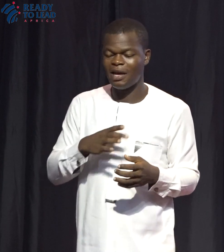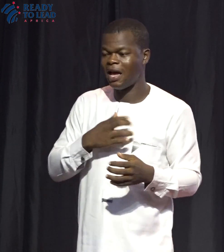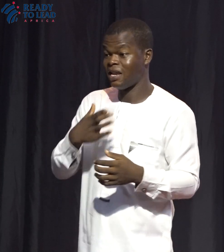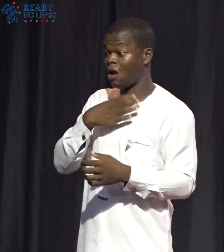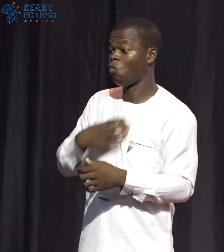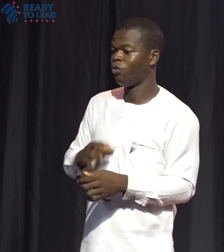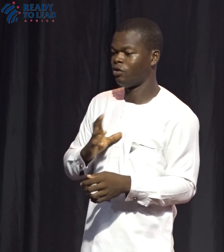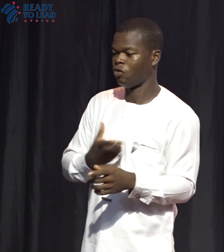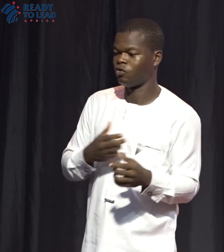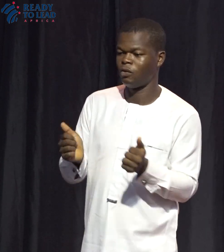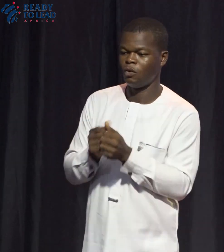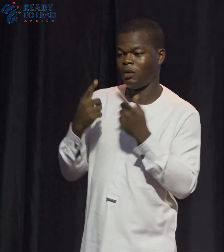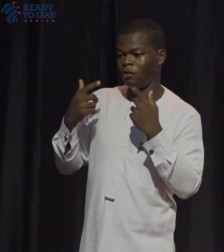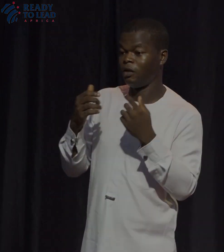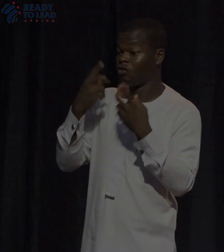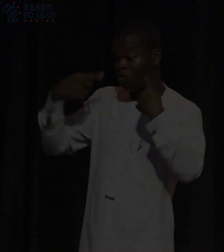the launch. Thank you, everyone.